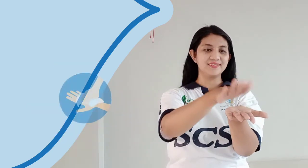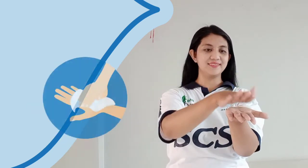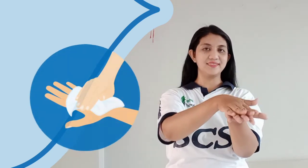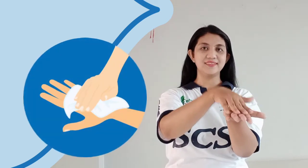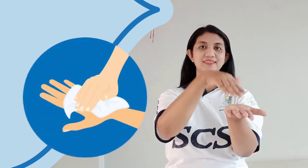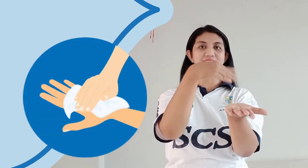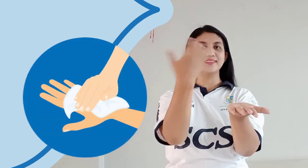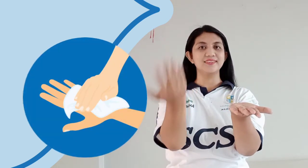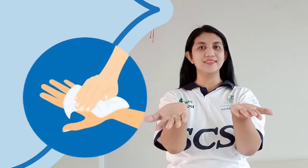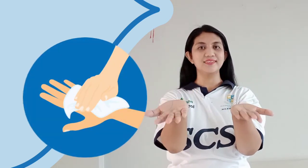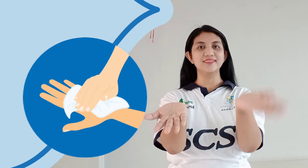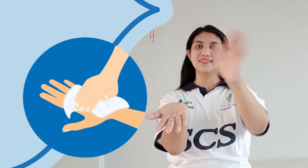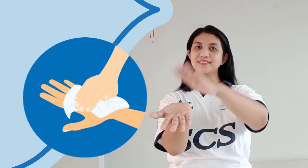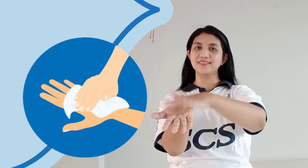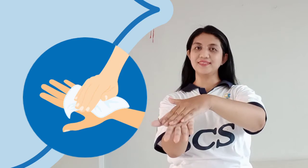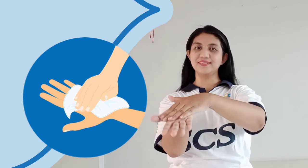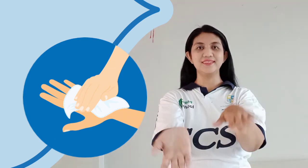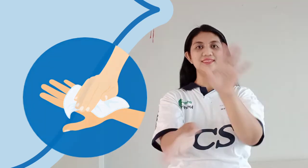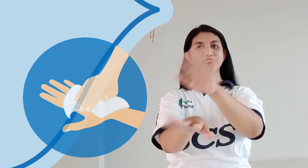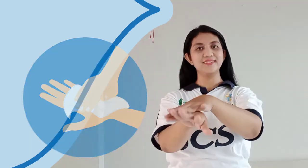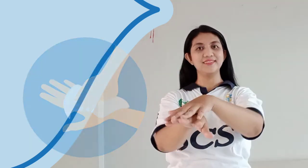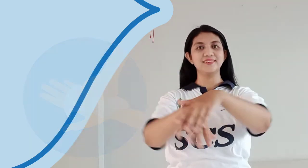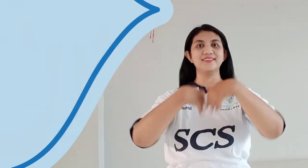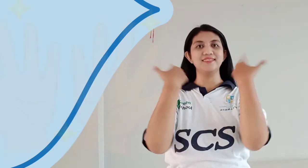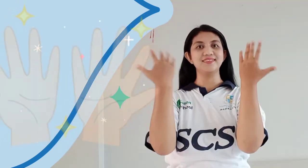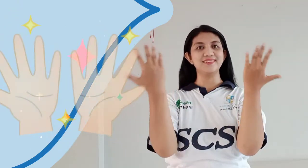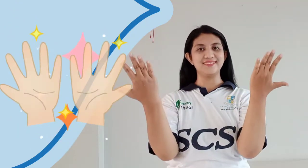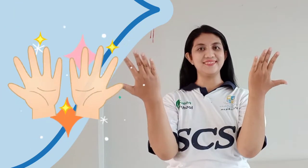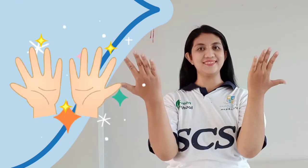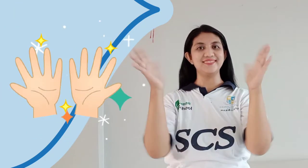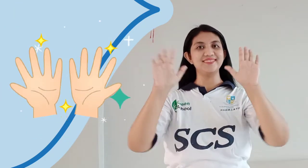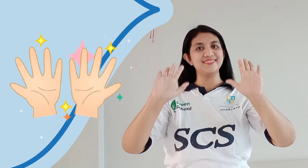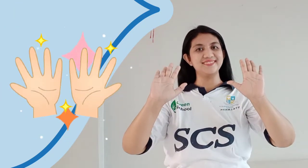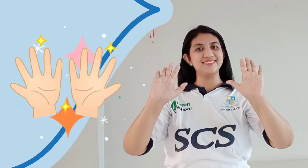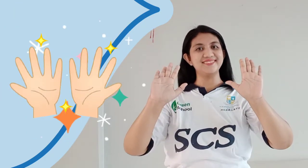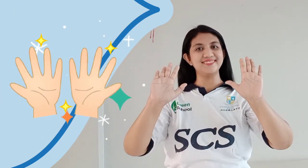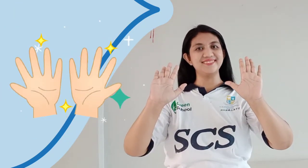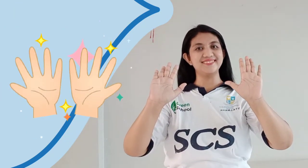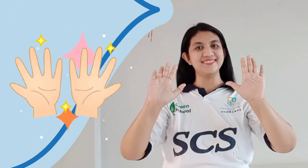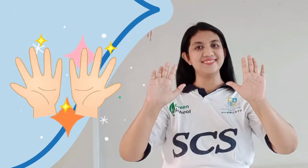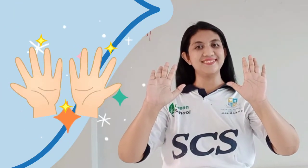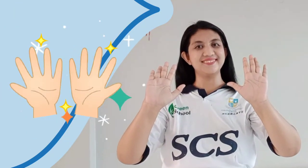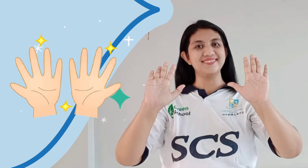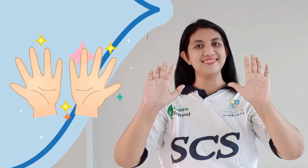dry your hands, cover all, each step I'm in, our hands now clean.